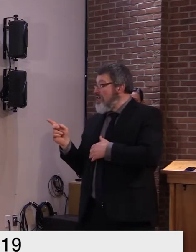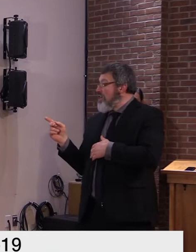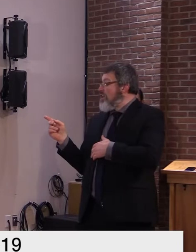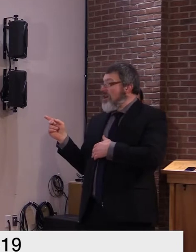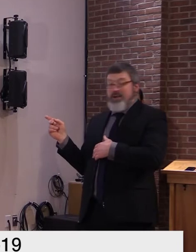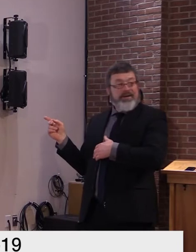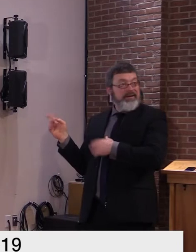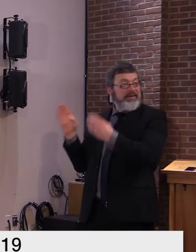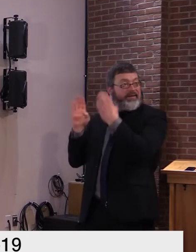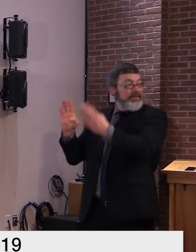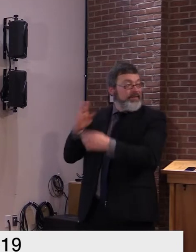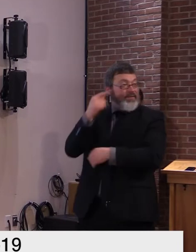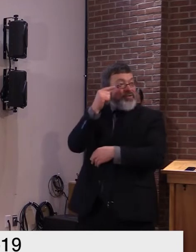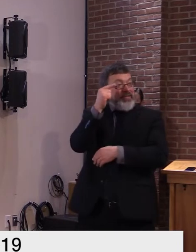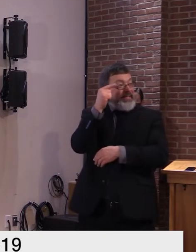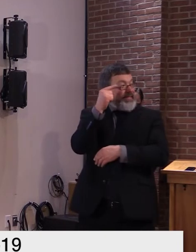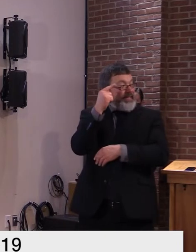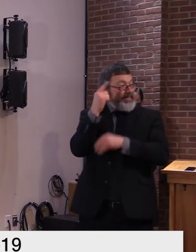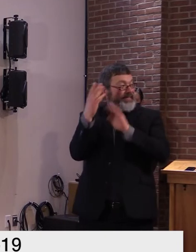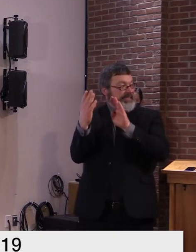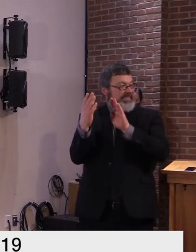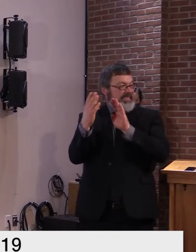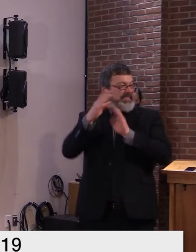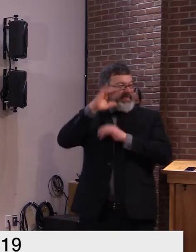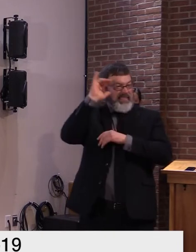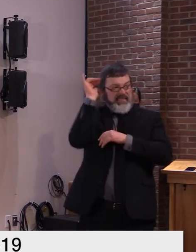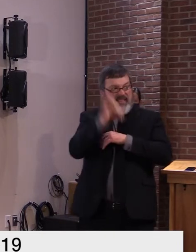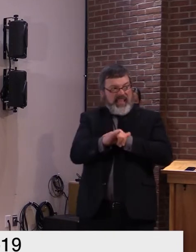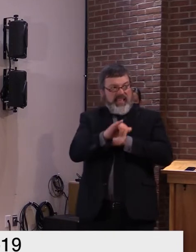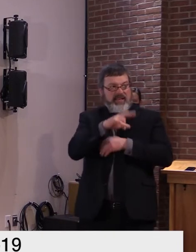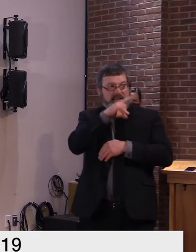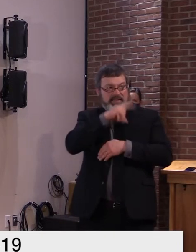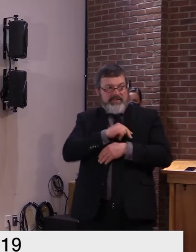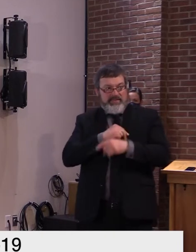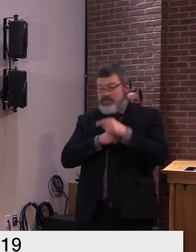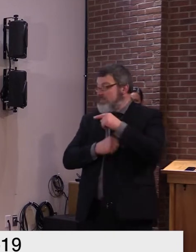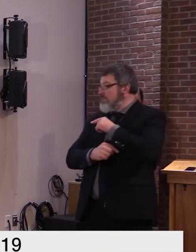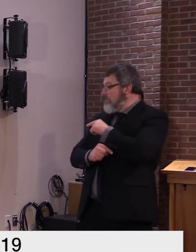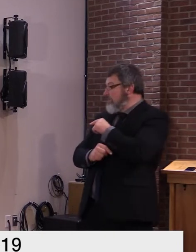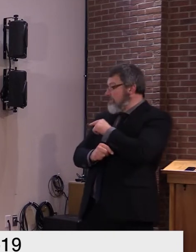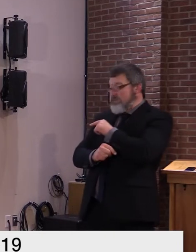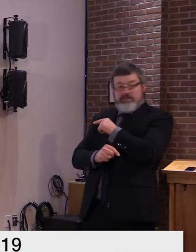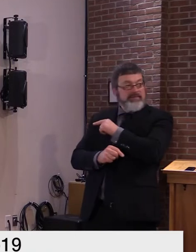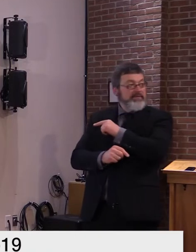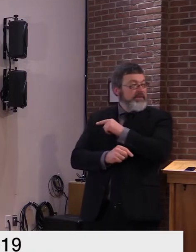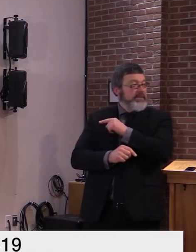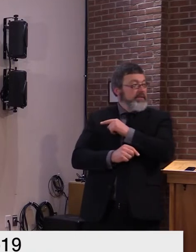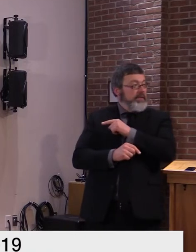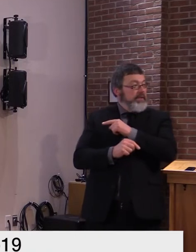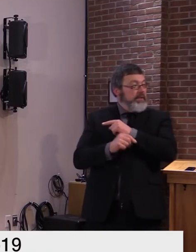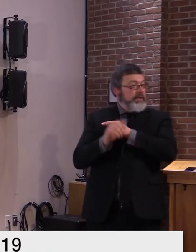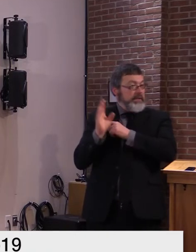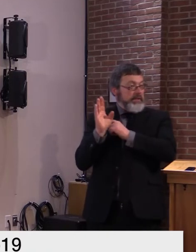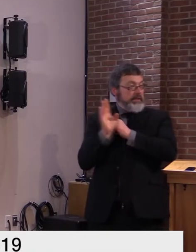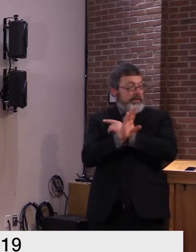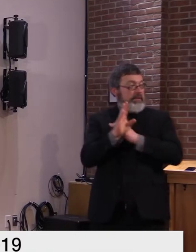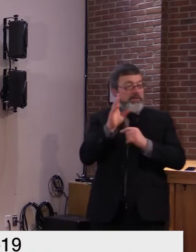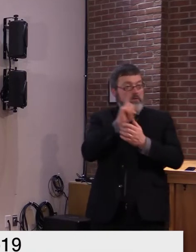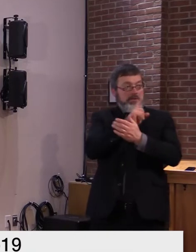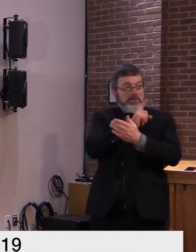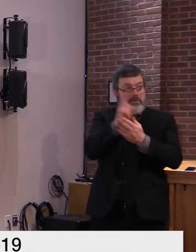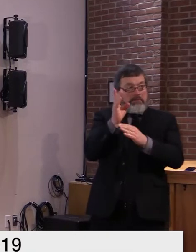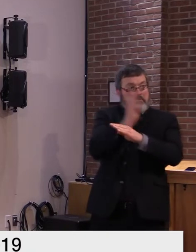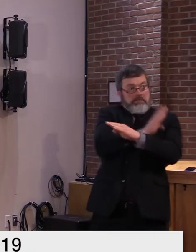any impact starting at around seven days after the holiday this gives the seven to